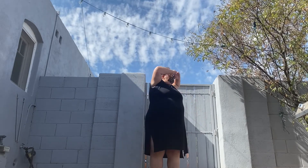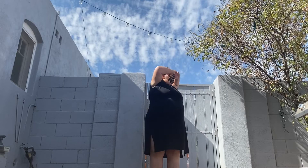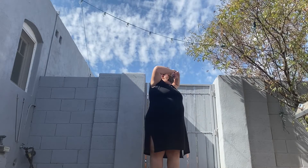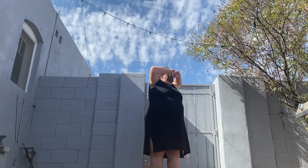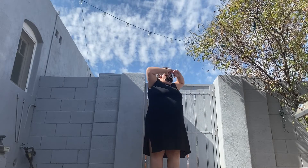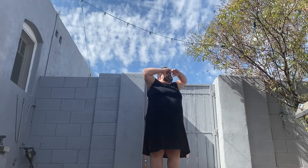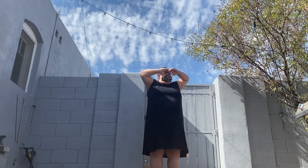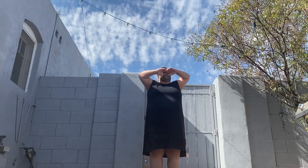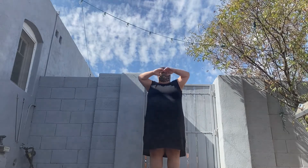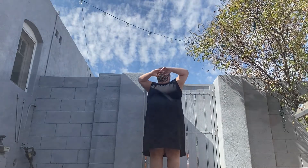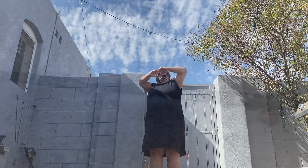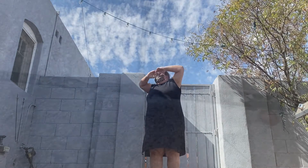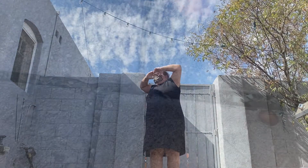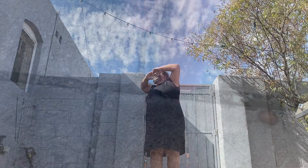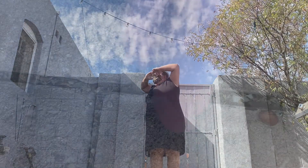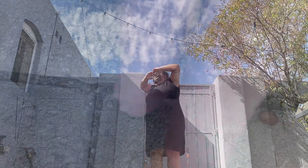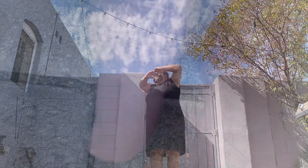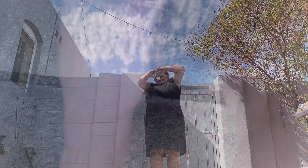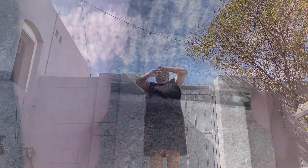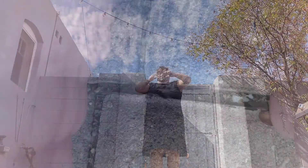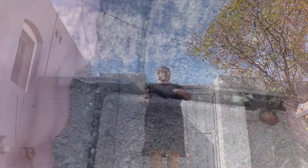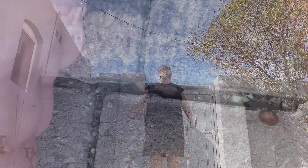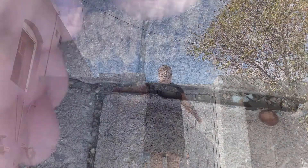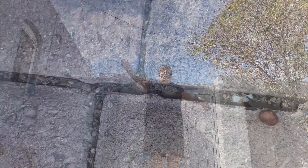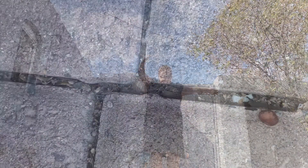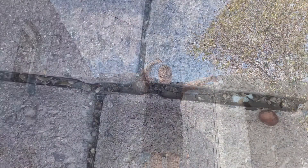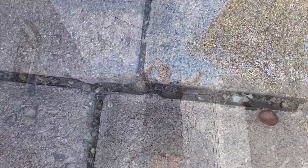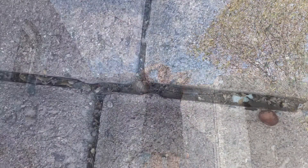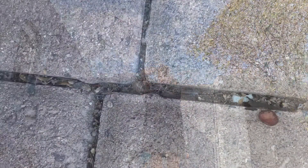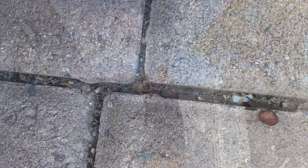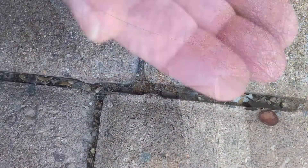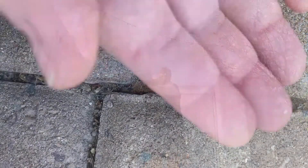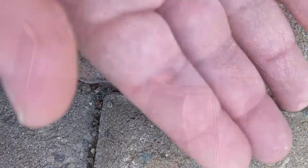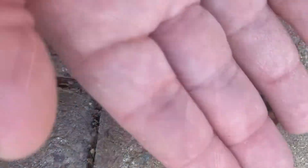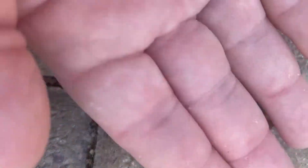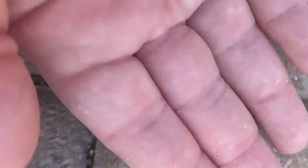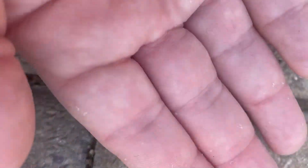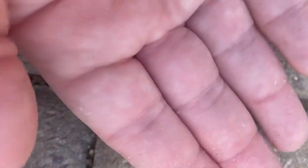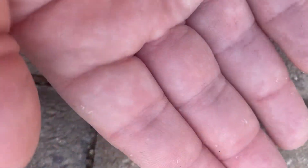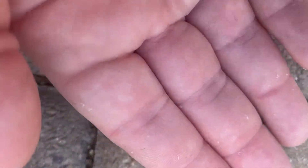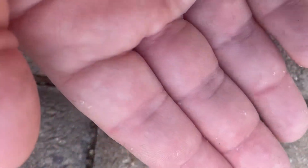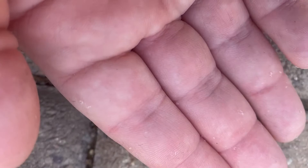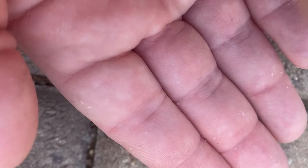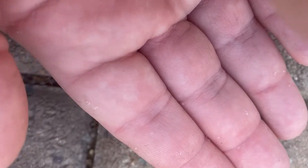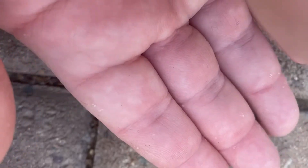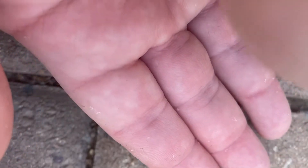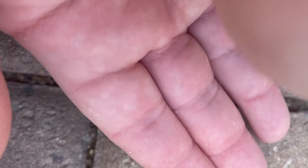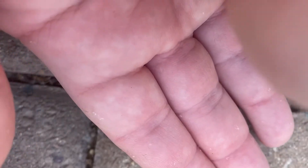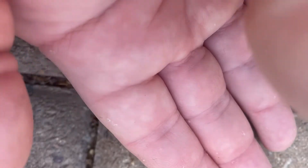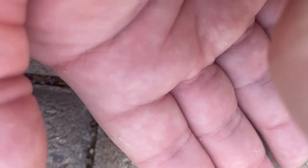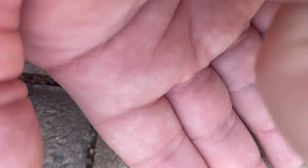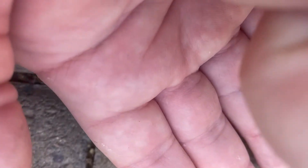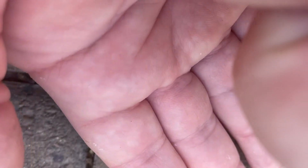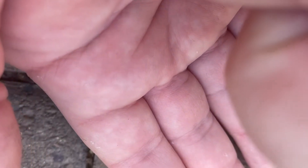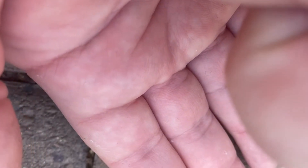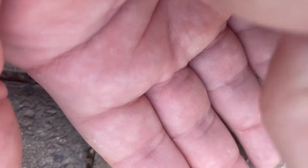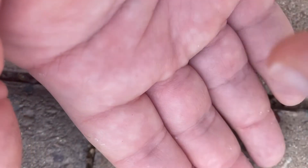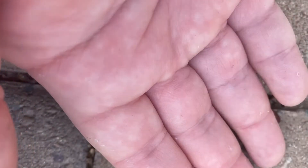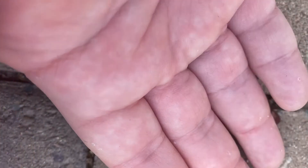in this place in this time i look for all the little ways i can nourish with i get clear on